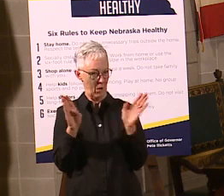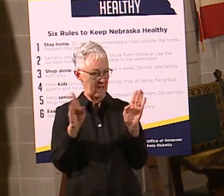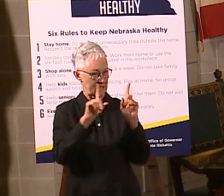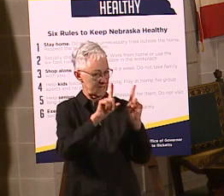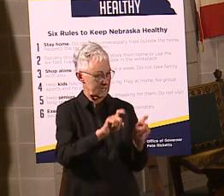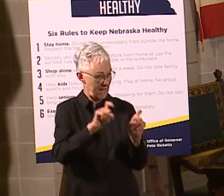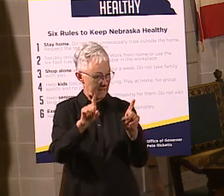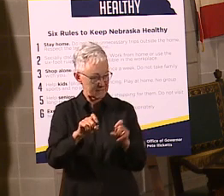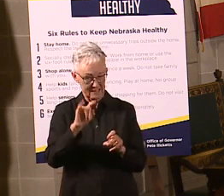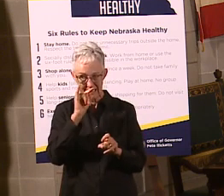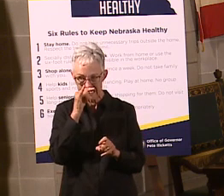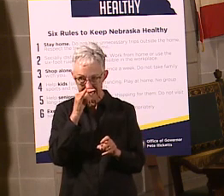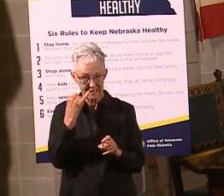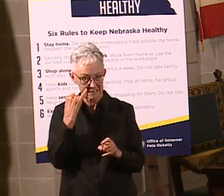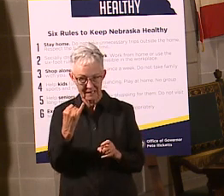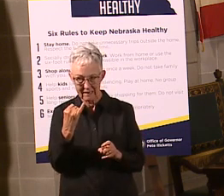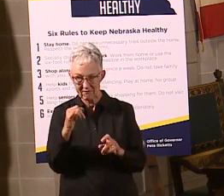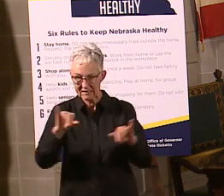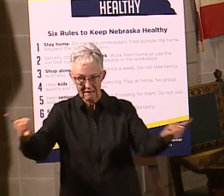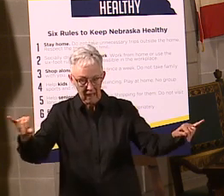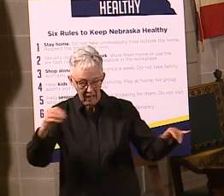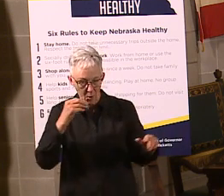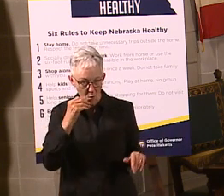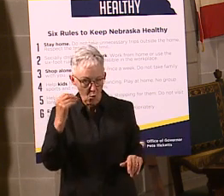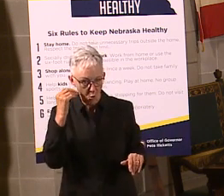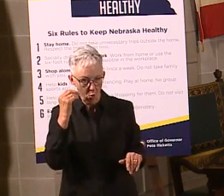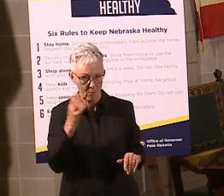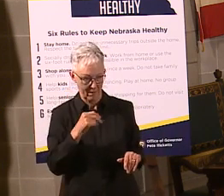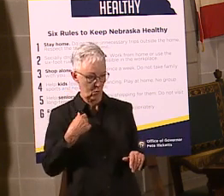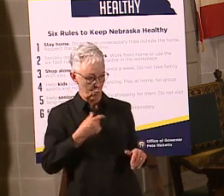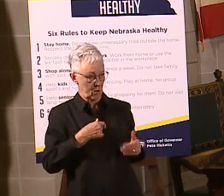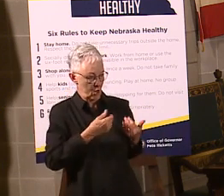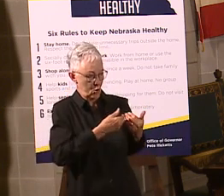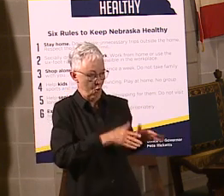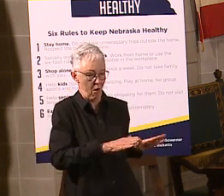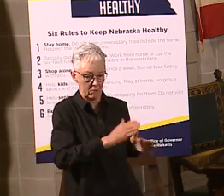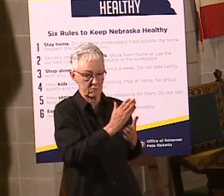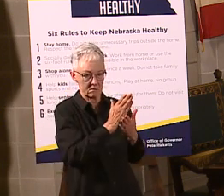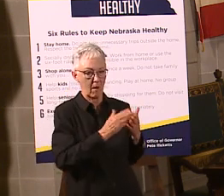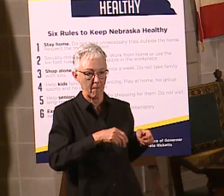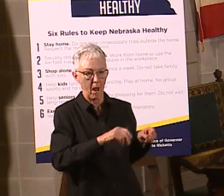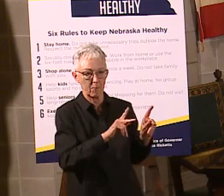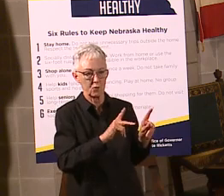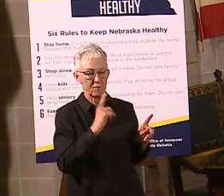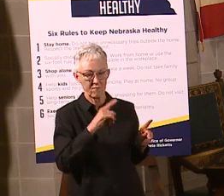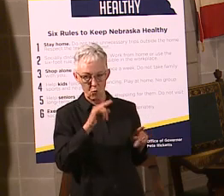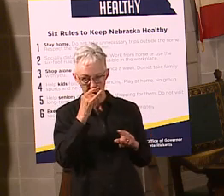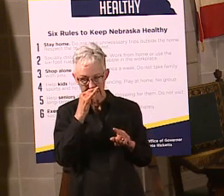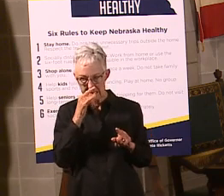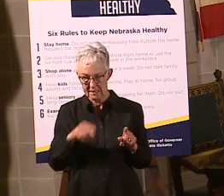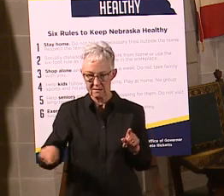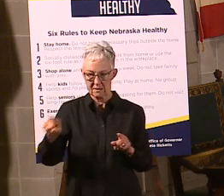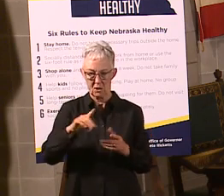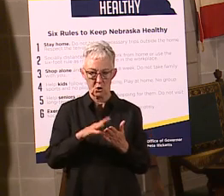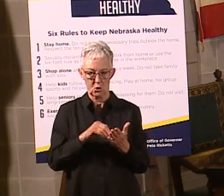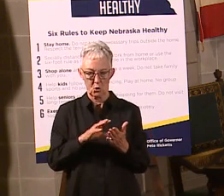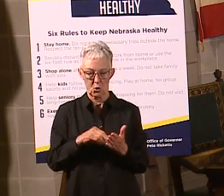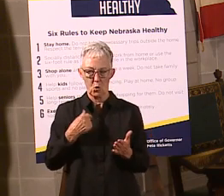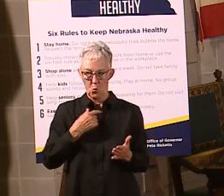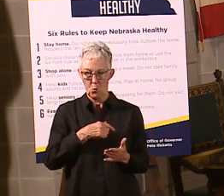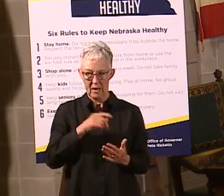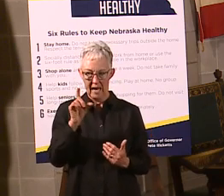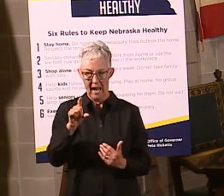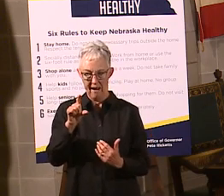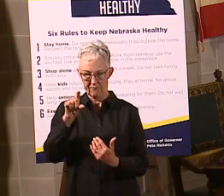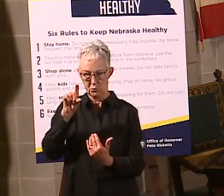of this opportunity to learn that we lost. But really, we're going to have to meet students where they're at and continue to grow and make sure